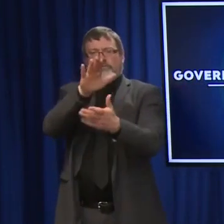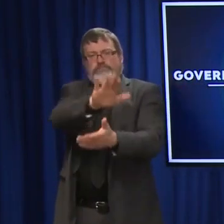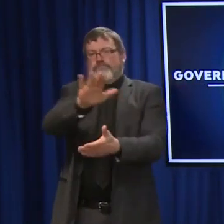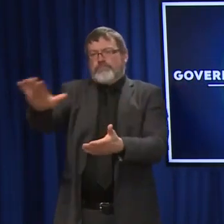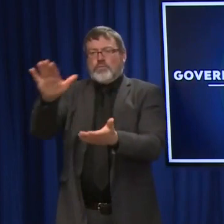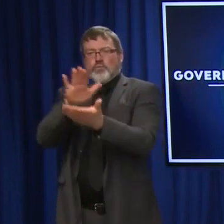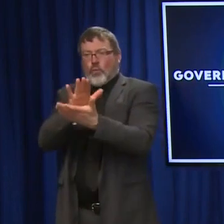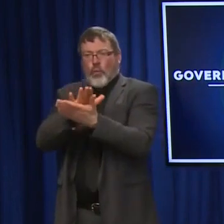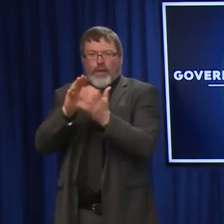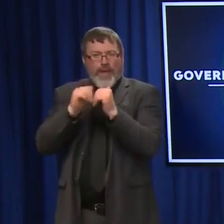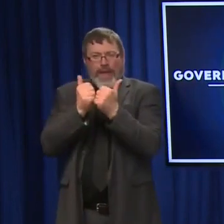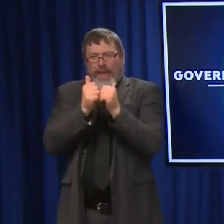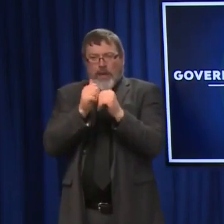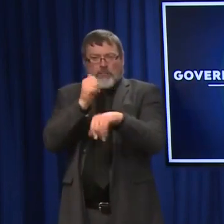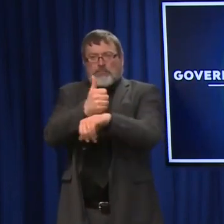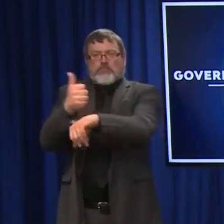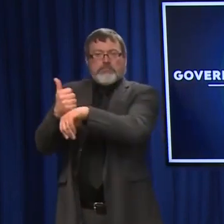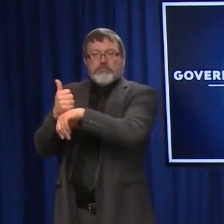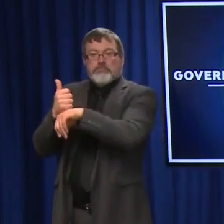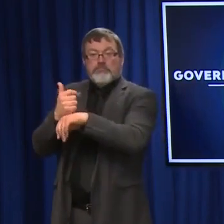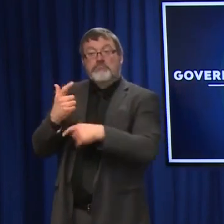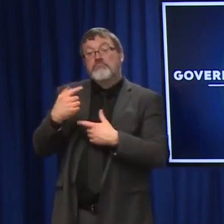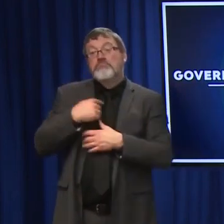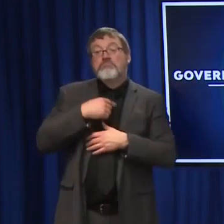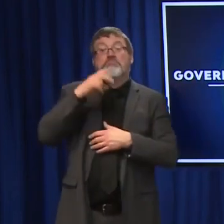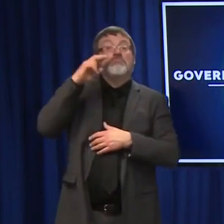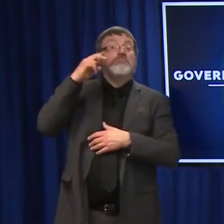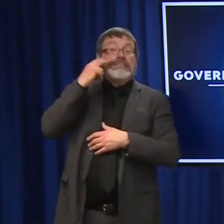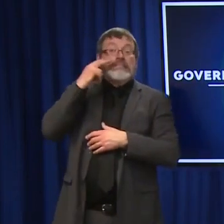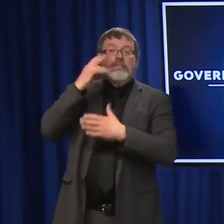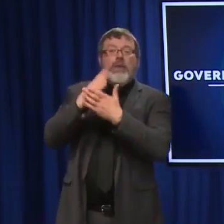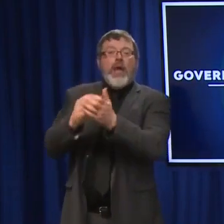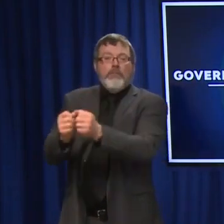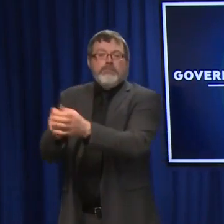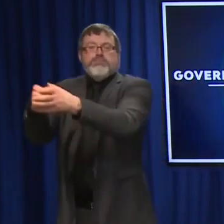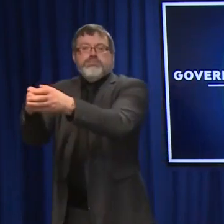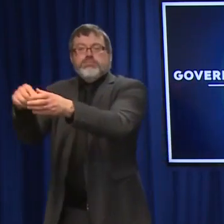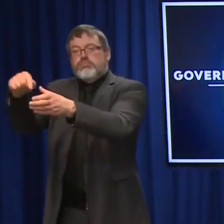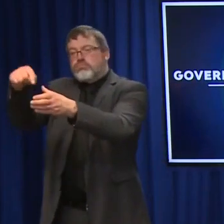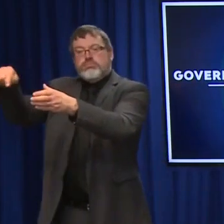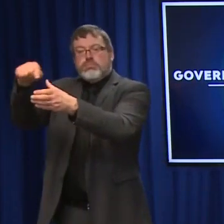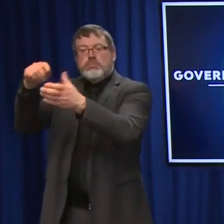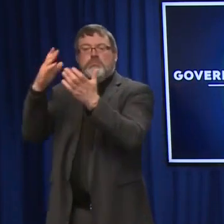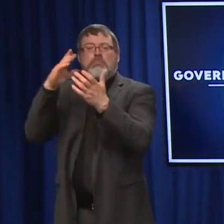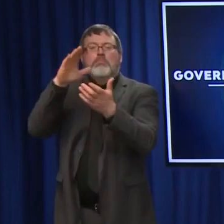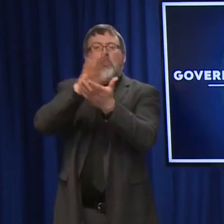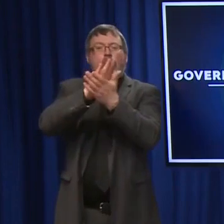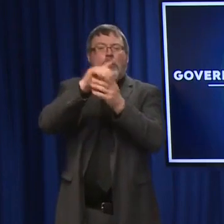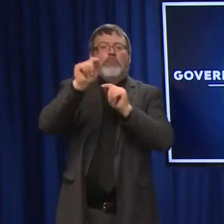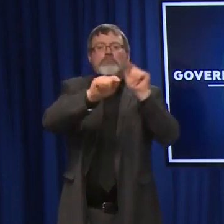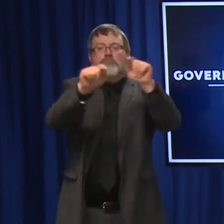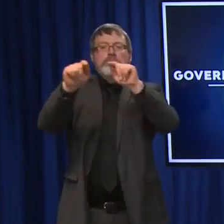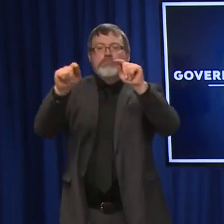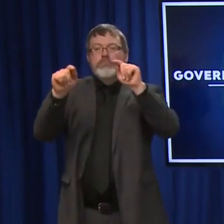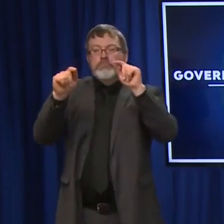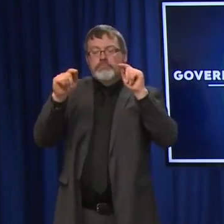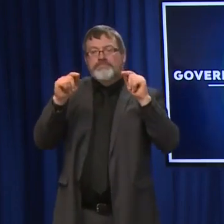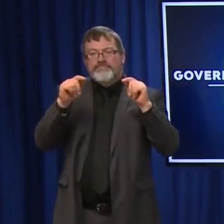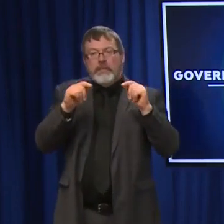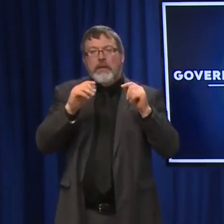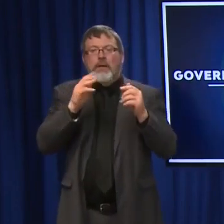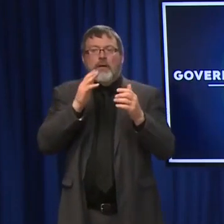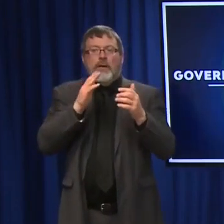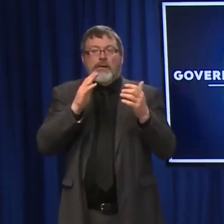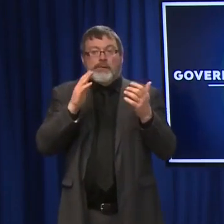think, overall, we've seen clusters here and there in schools. We've had a few issues, one or two issues, where I think some teacher